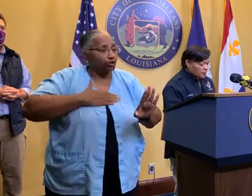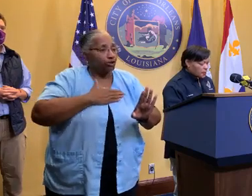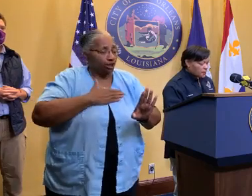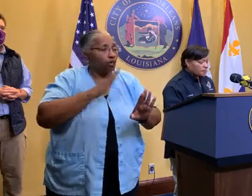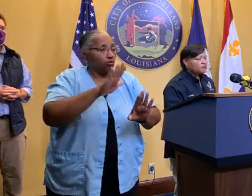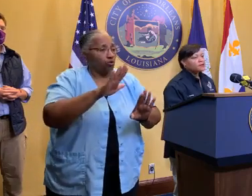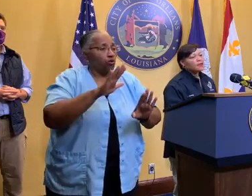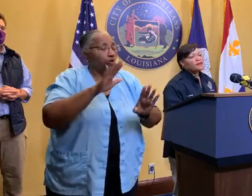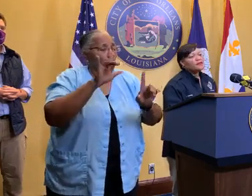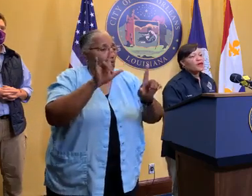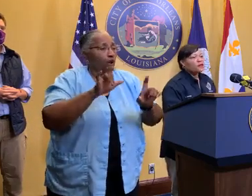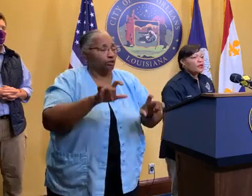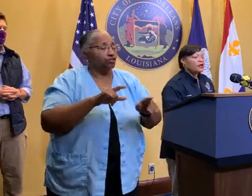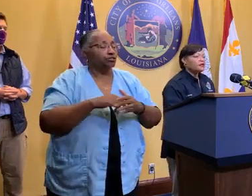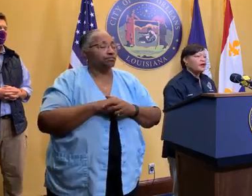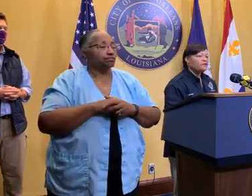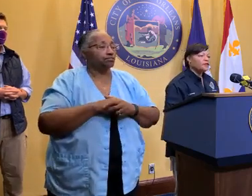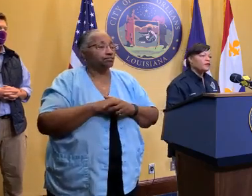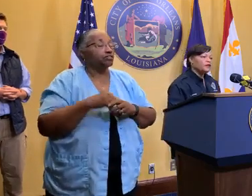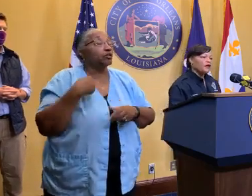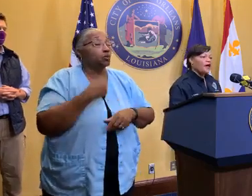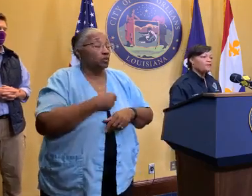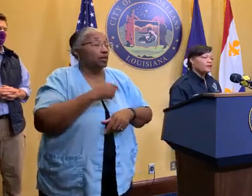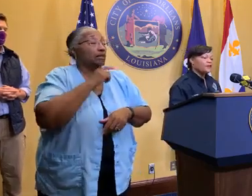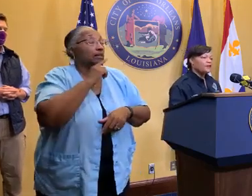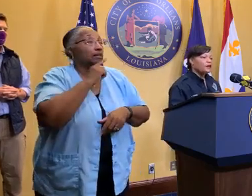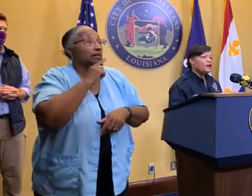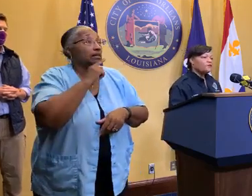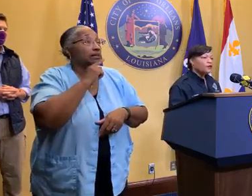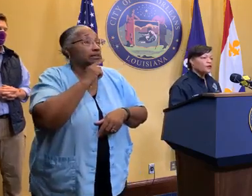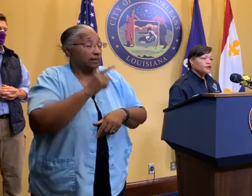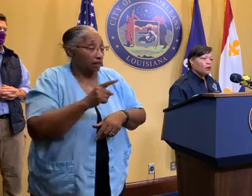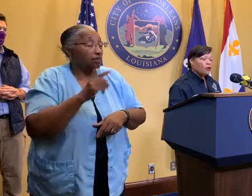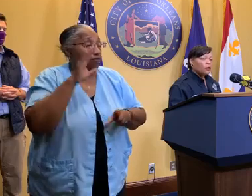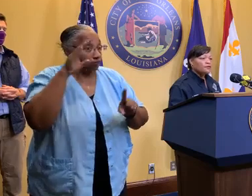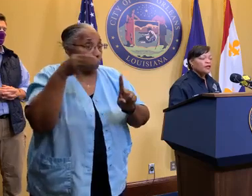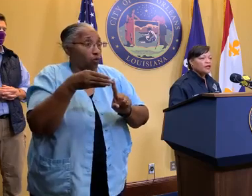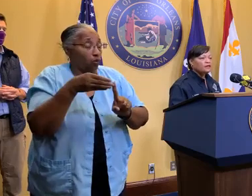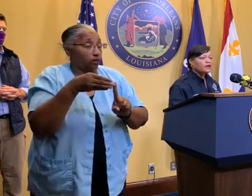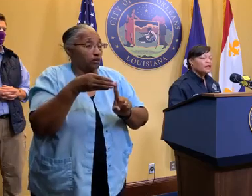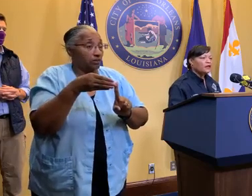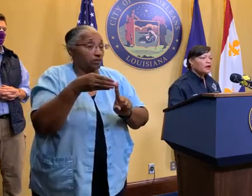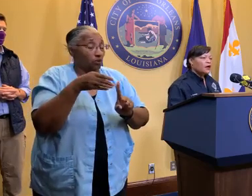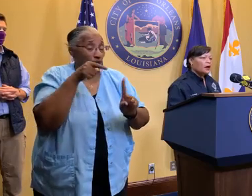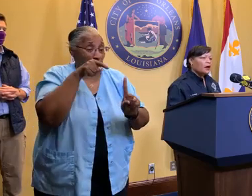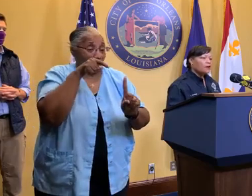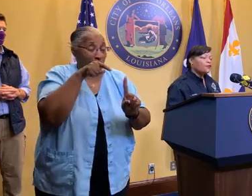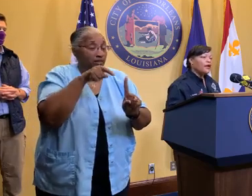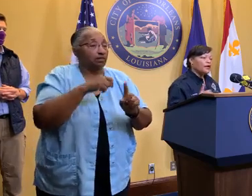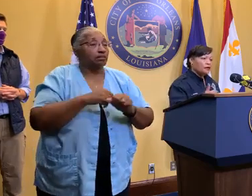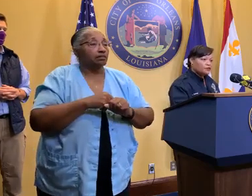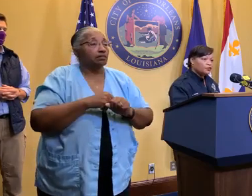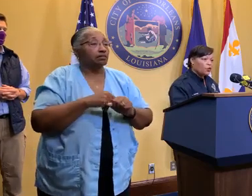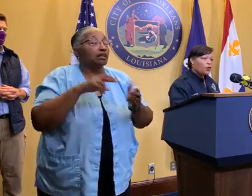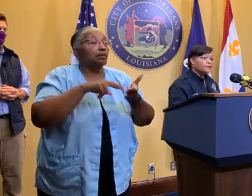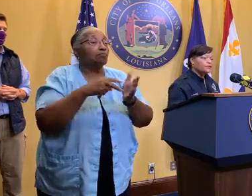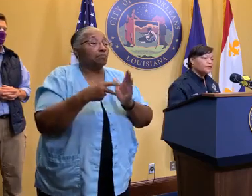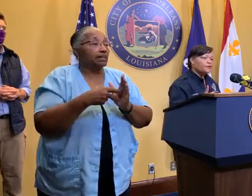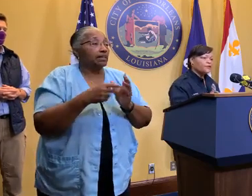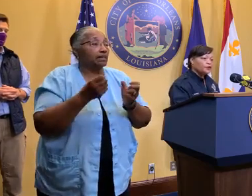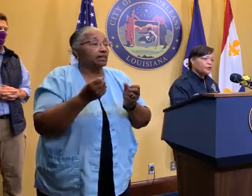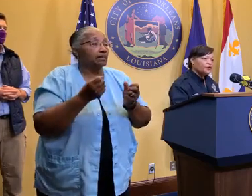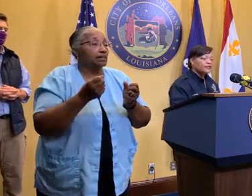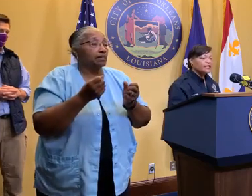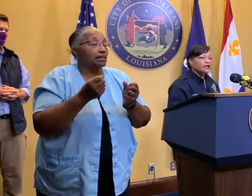This is something that we definitely have been focusing on, meaning the rate of storms,